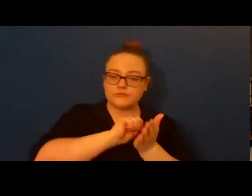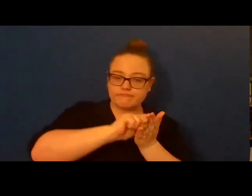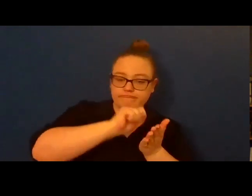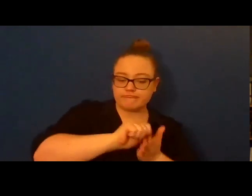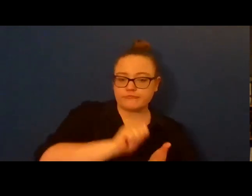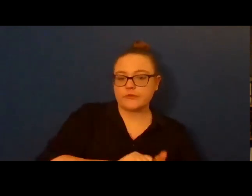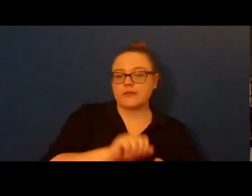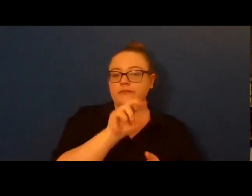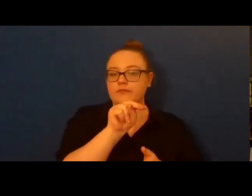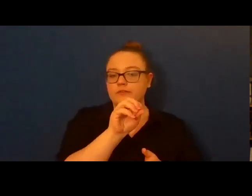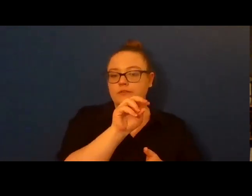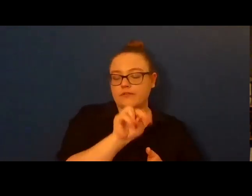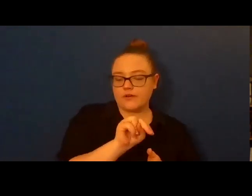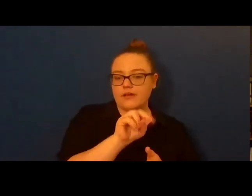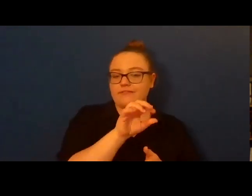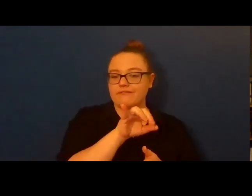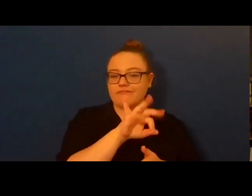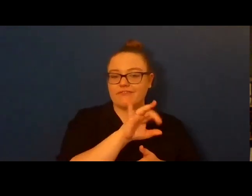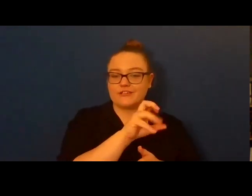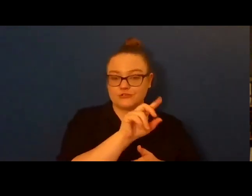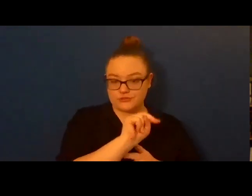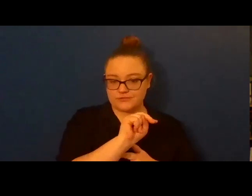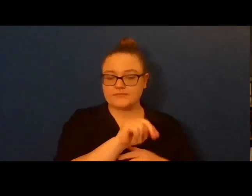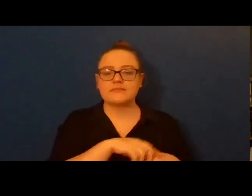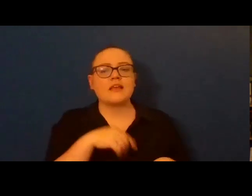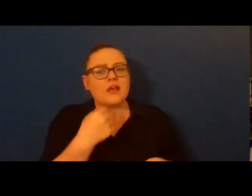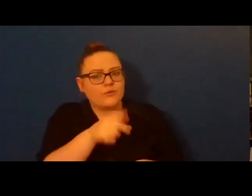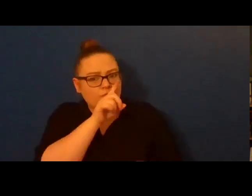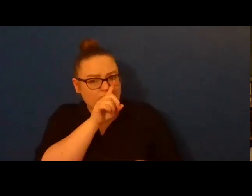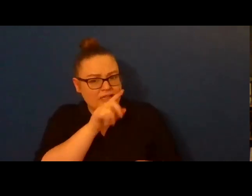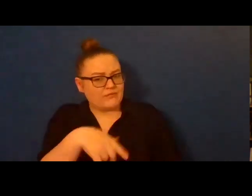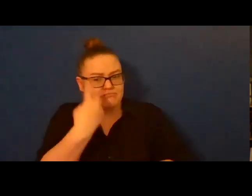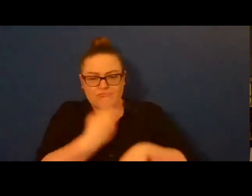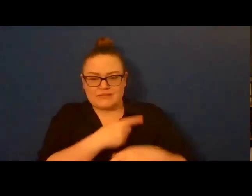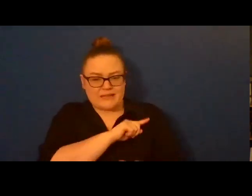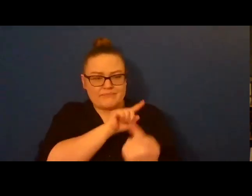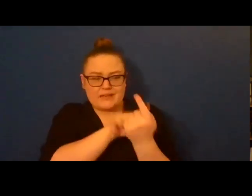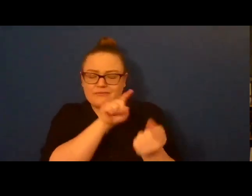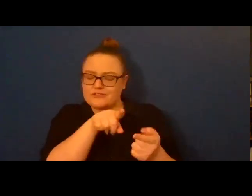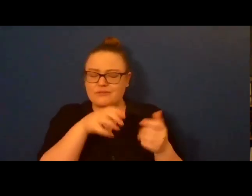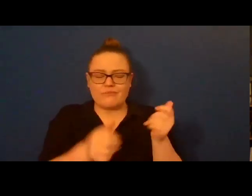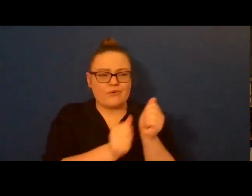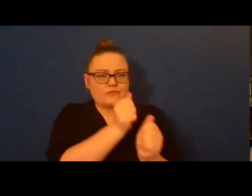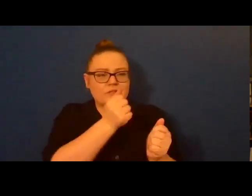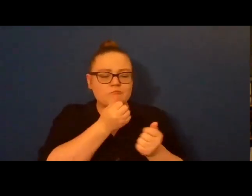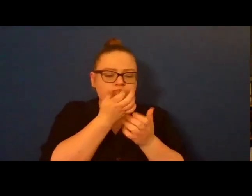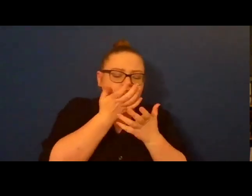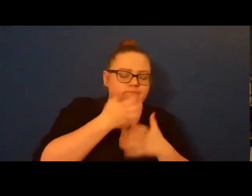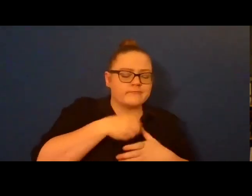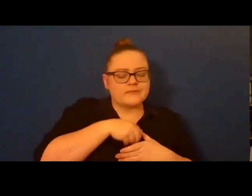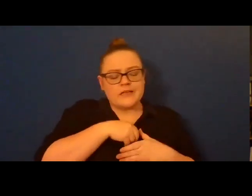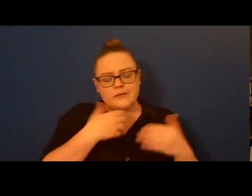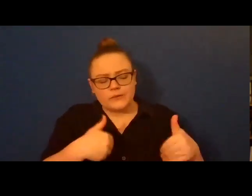also one of the warmest people I've ever met. We've only met once in real life, and yet somehow it feels like we know each other deeply.